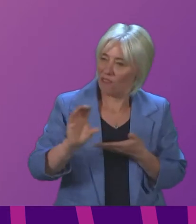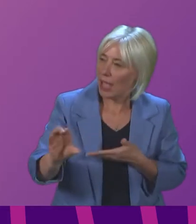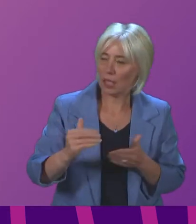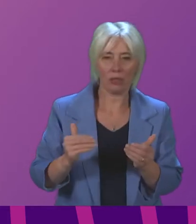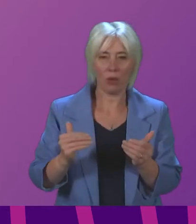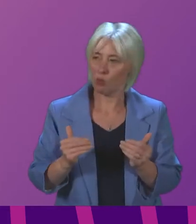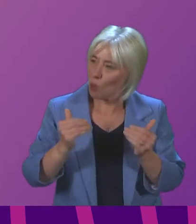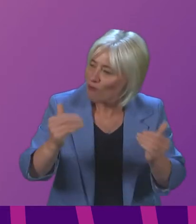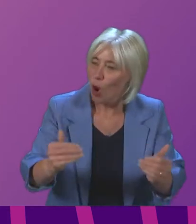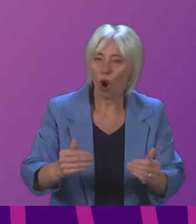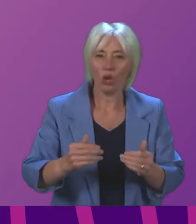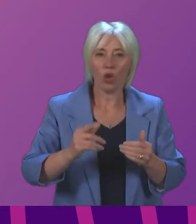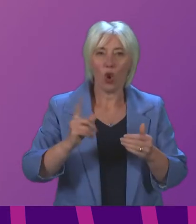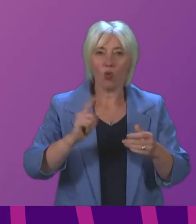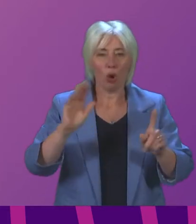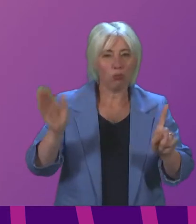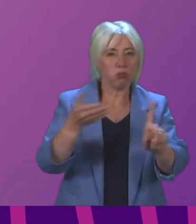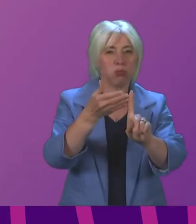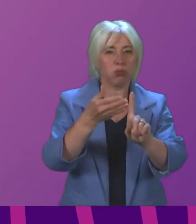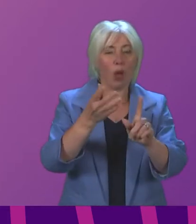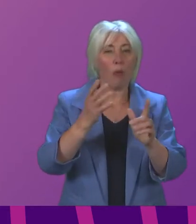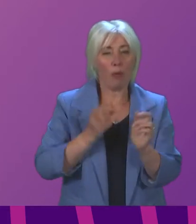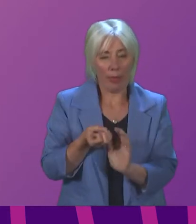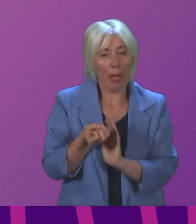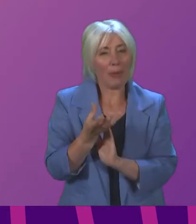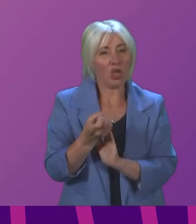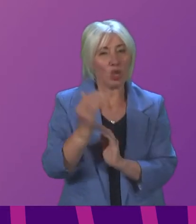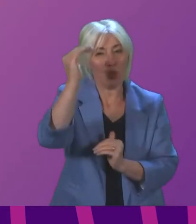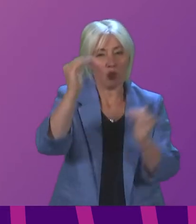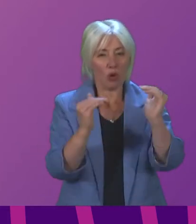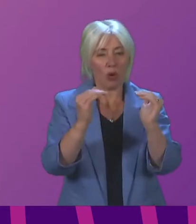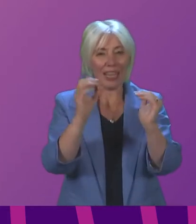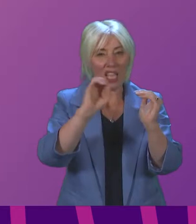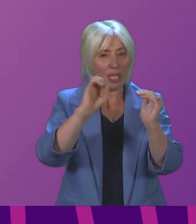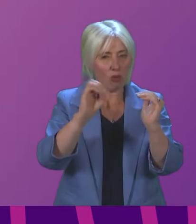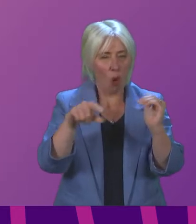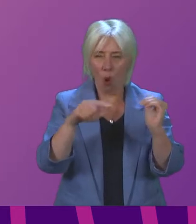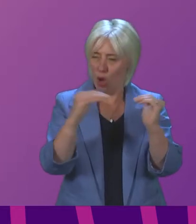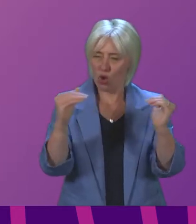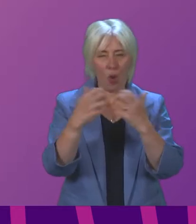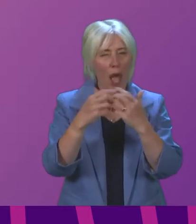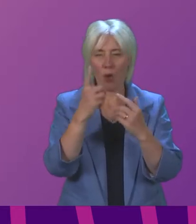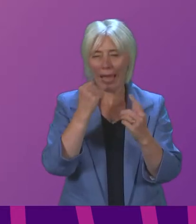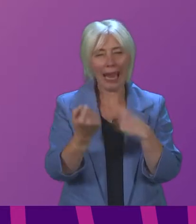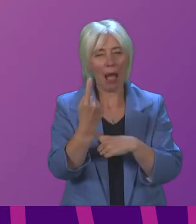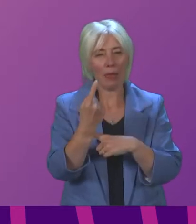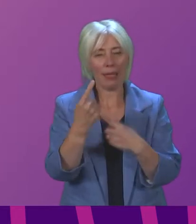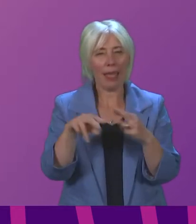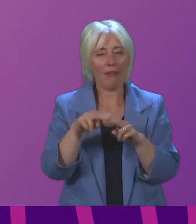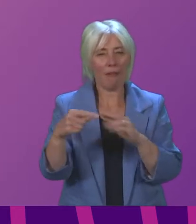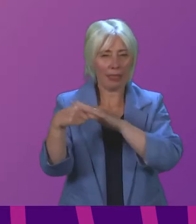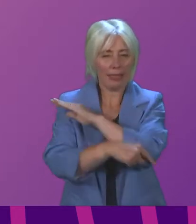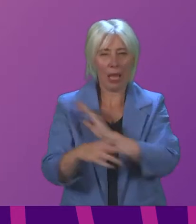help deliver our ambitions for net zero and that's going to be really difficult for them if they're already carrying substantial levels of debt